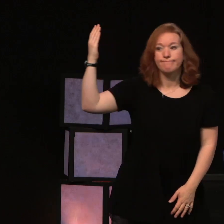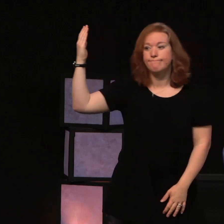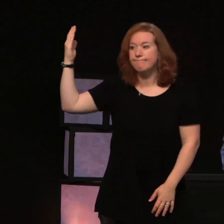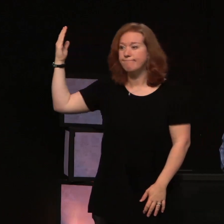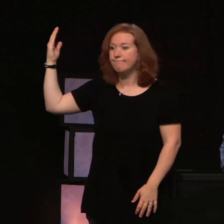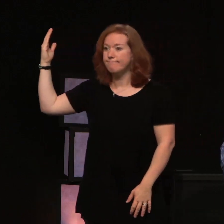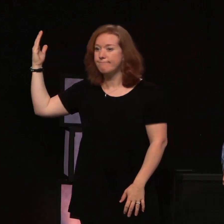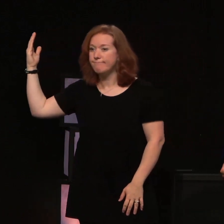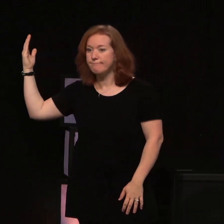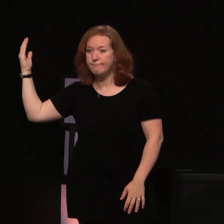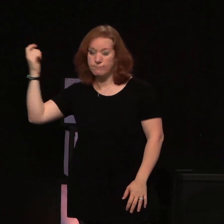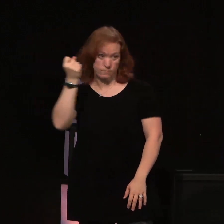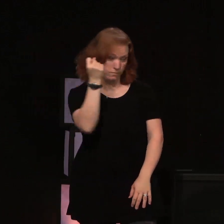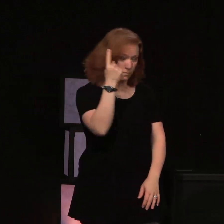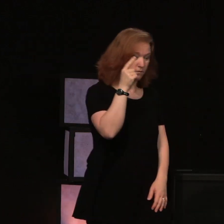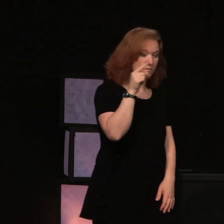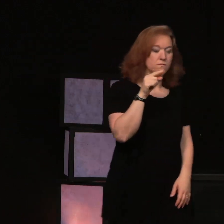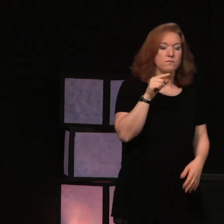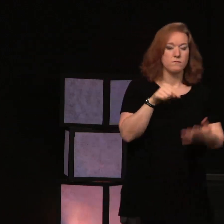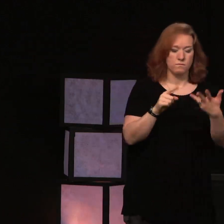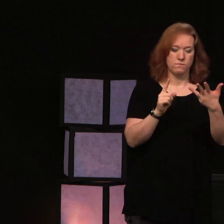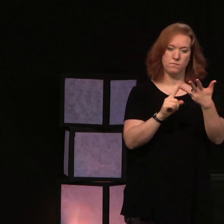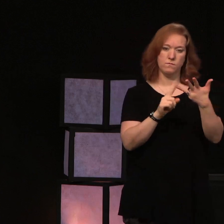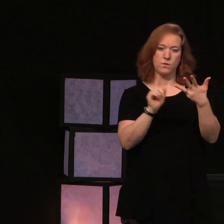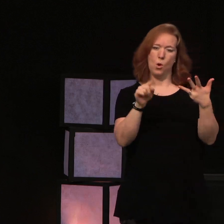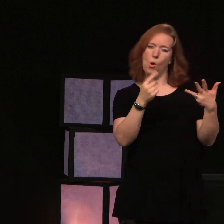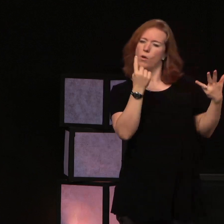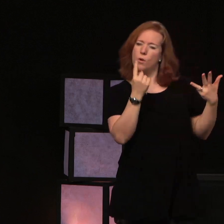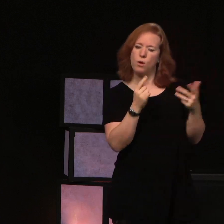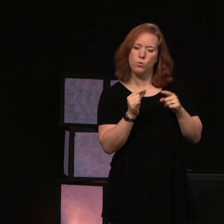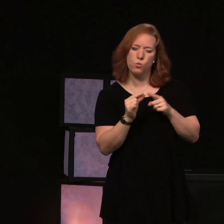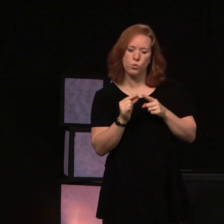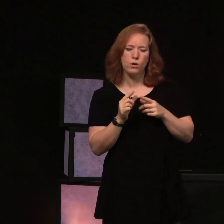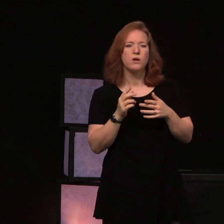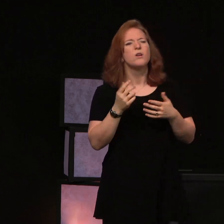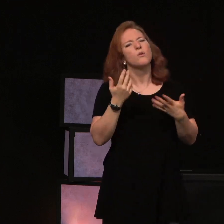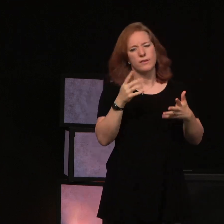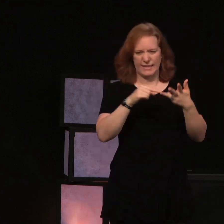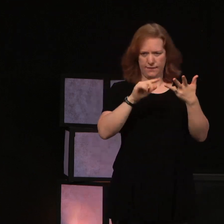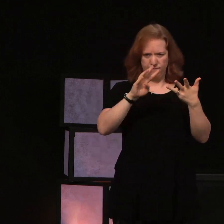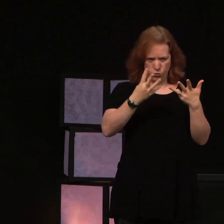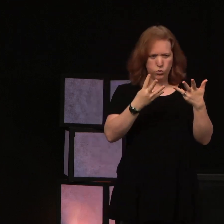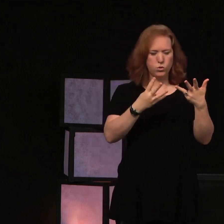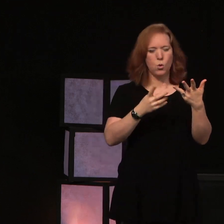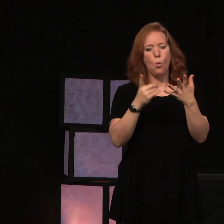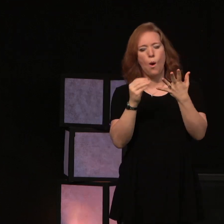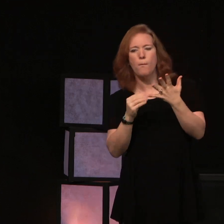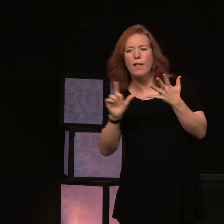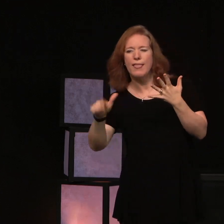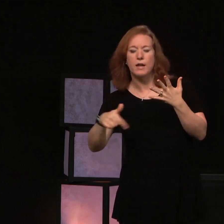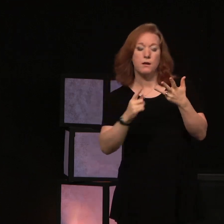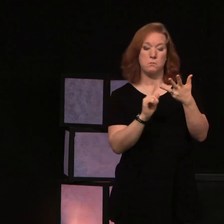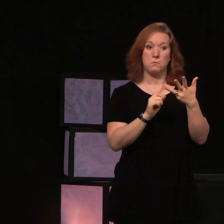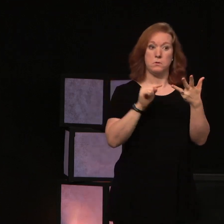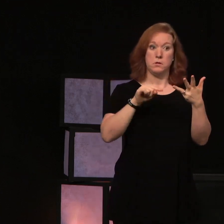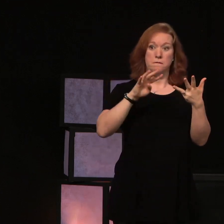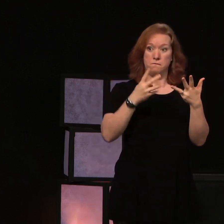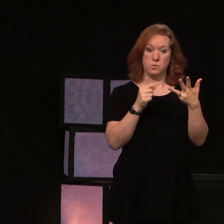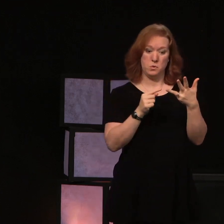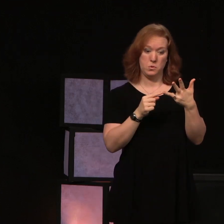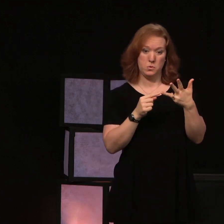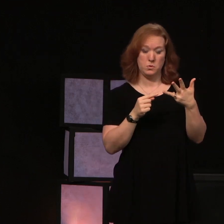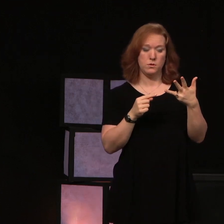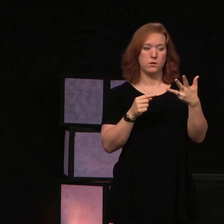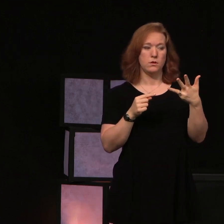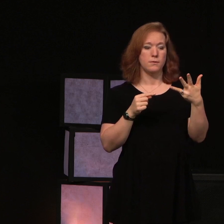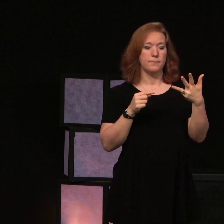This is the only one of the five words that we're going to talk about. We've talked about this is the fourth one. got one more. But this is the only one